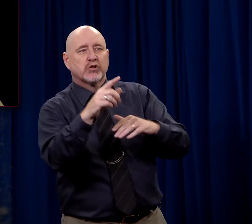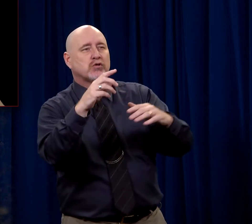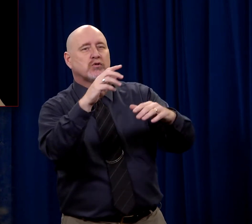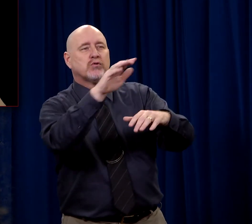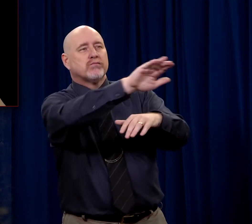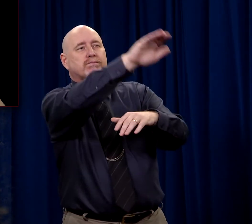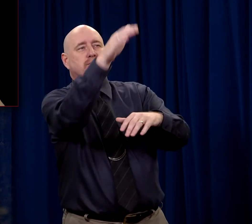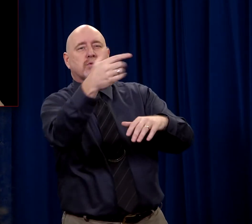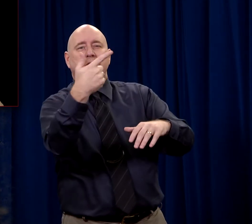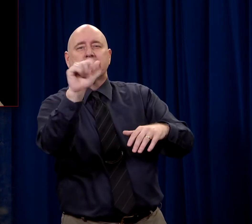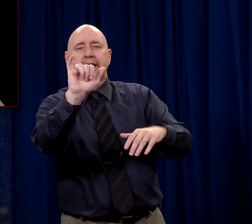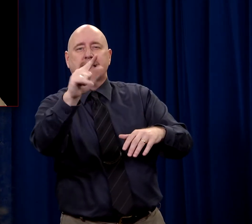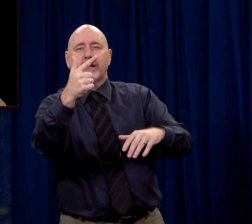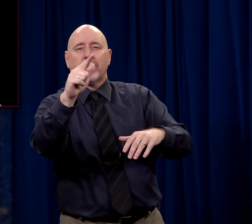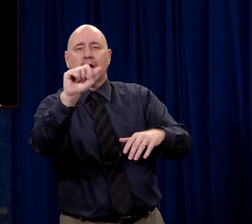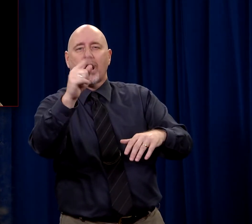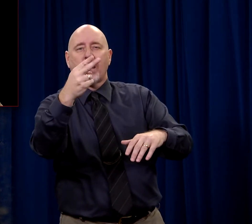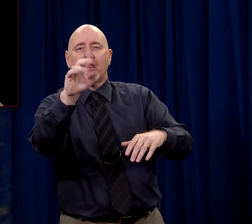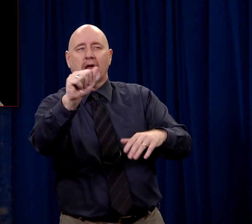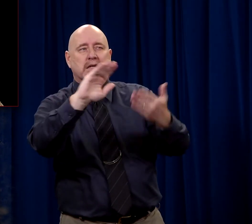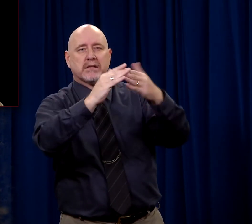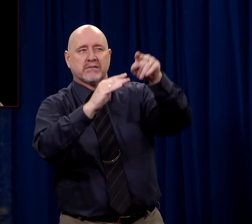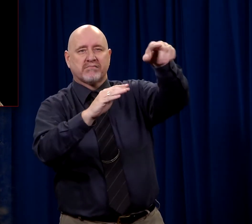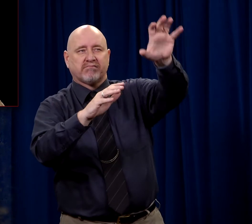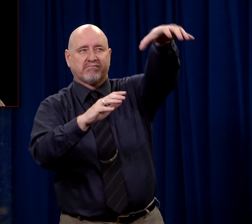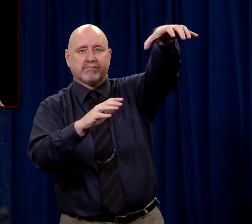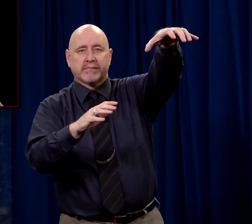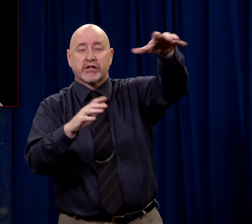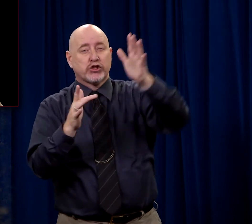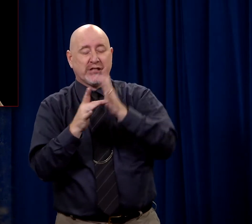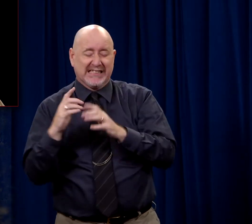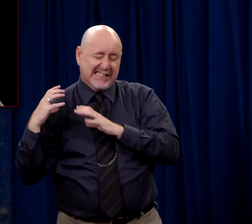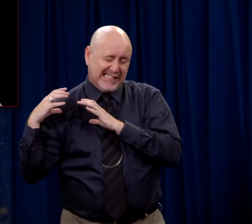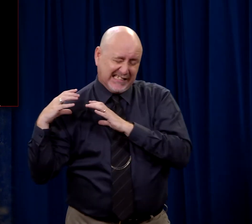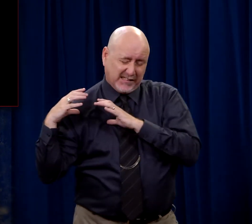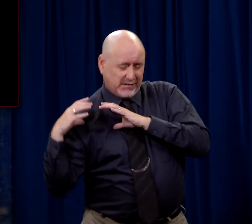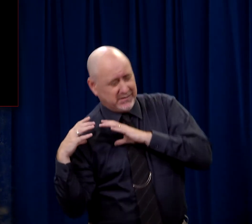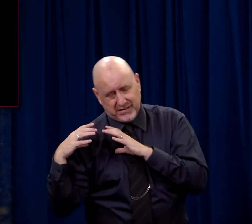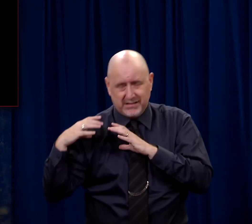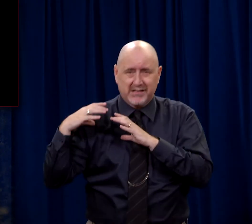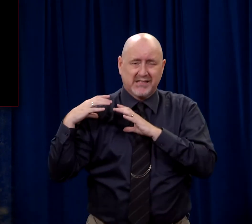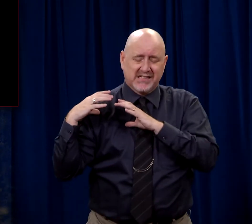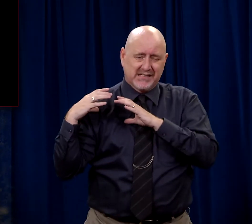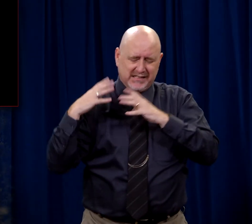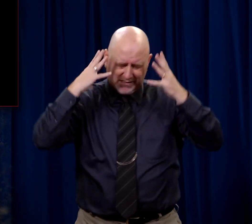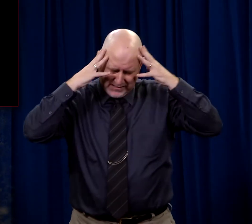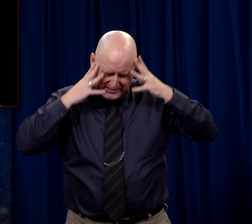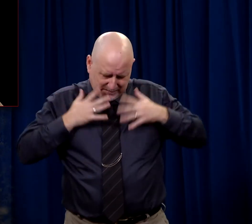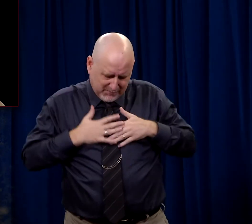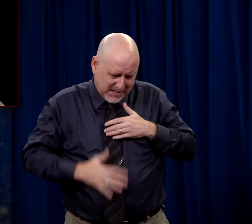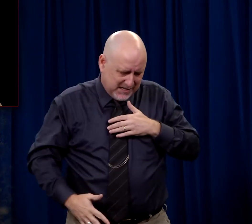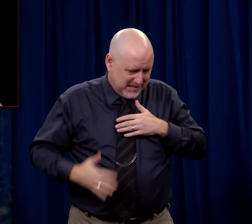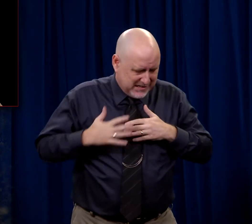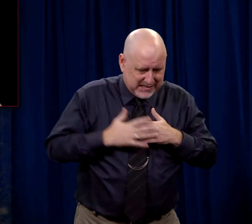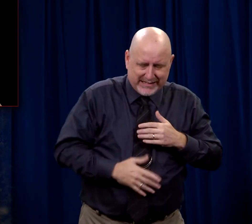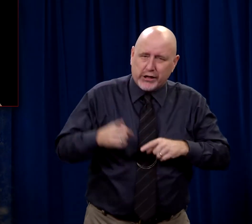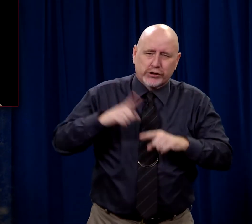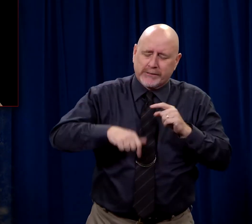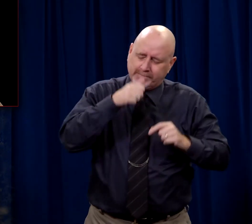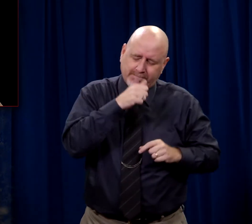Golgotha. On the way, apparently Jesus, unable to bear up under the weight and all of the blood loss that